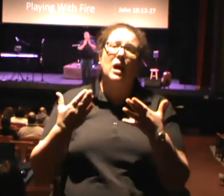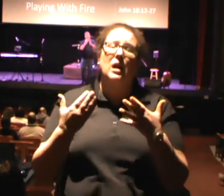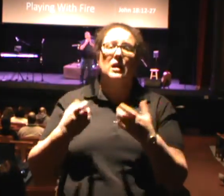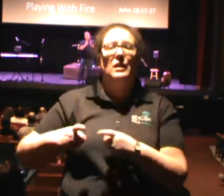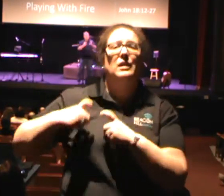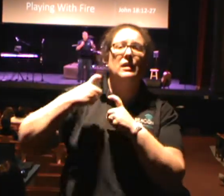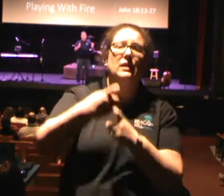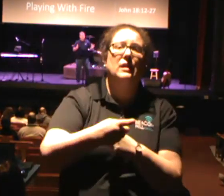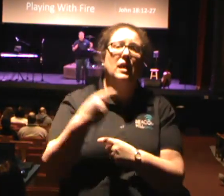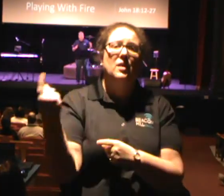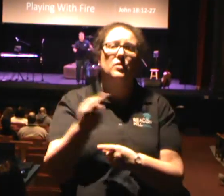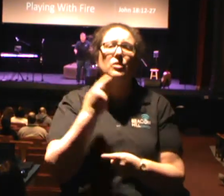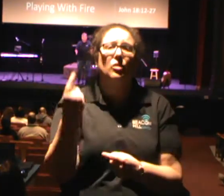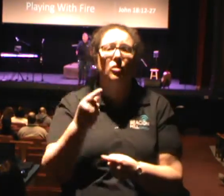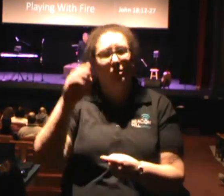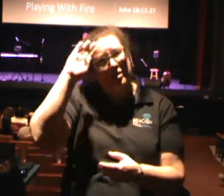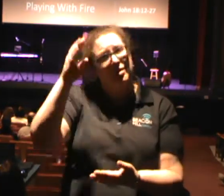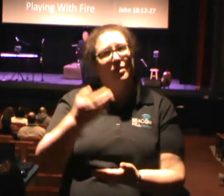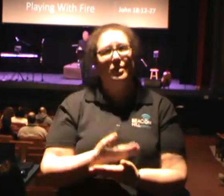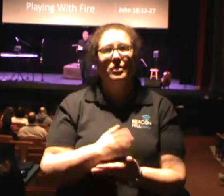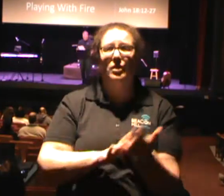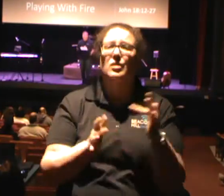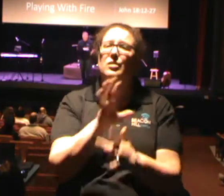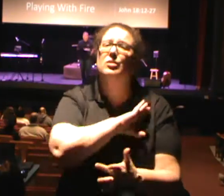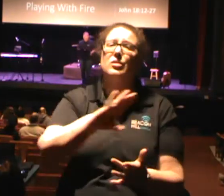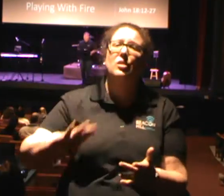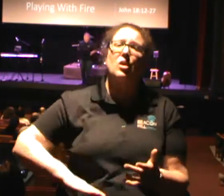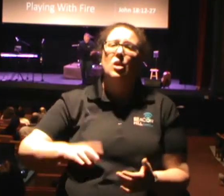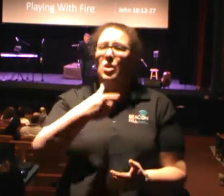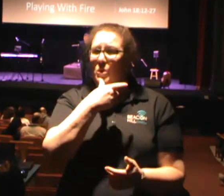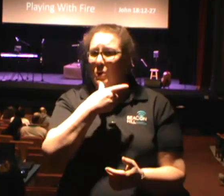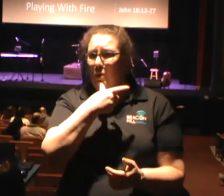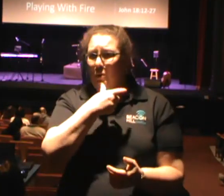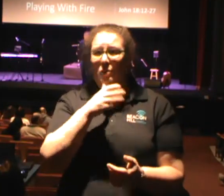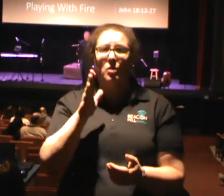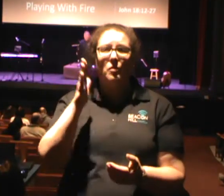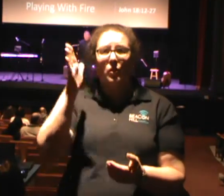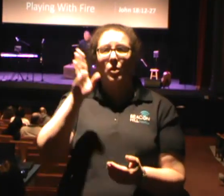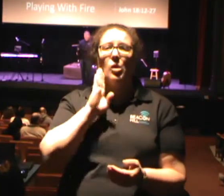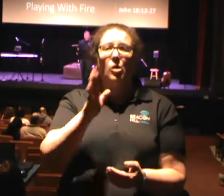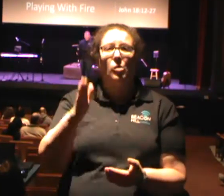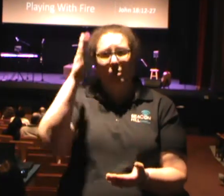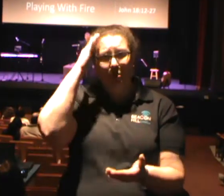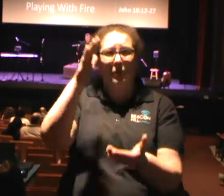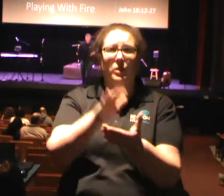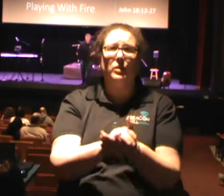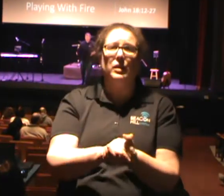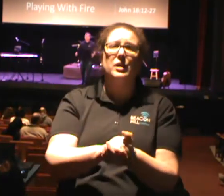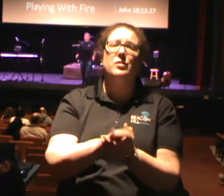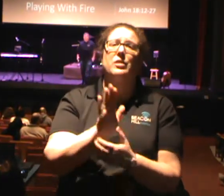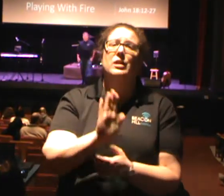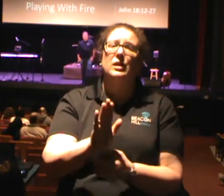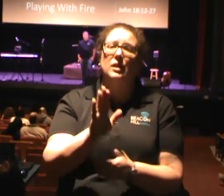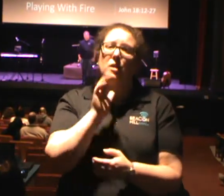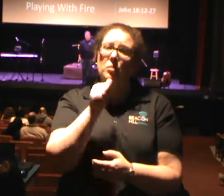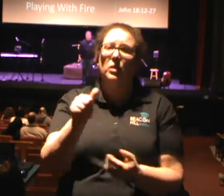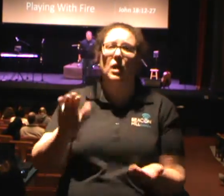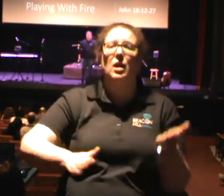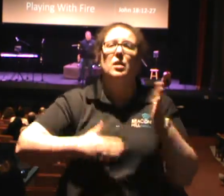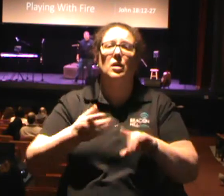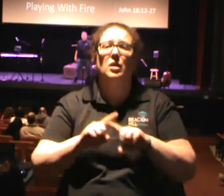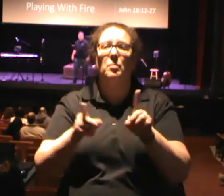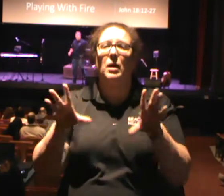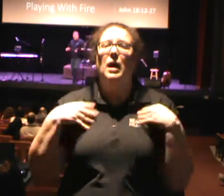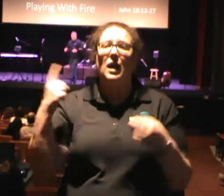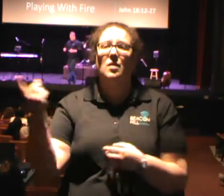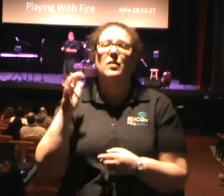His only begotten Son, Jesus Christ, that whoever shall believe in Him shall not perish but have everlasting